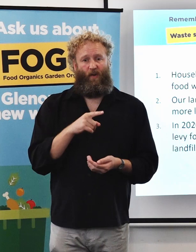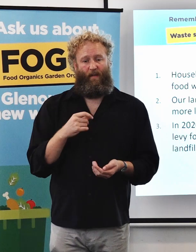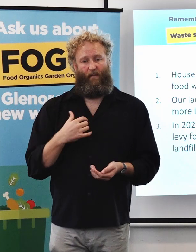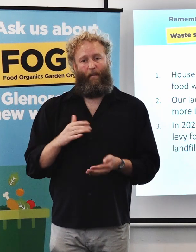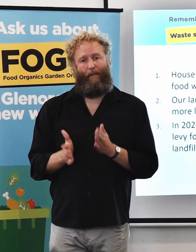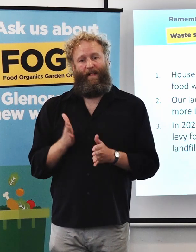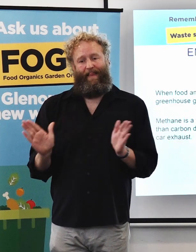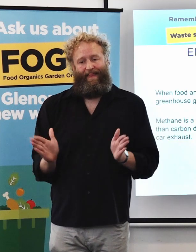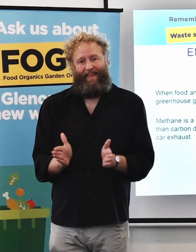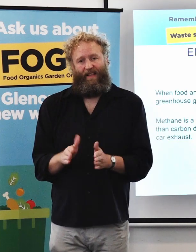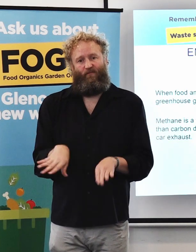said, turned into something that's usable.